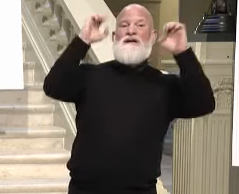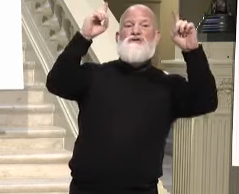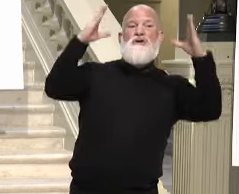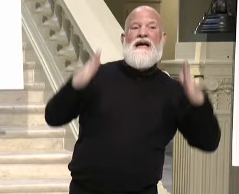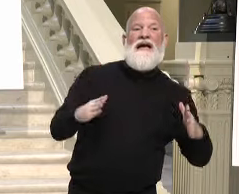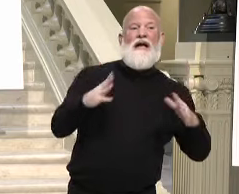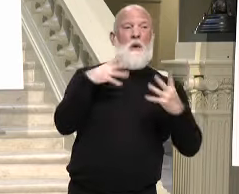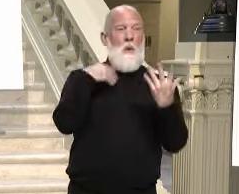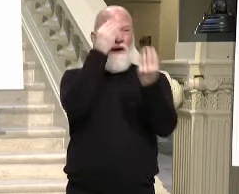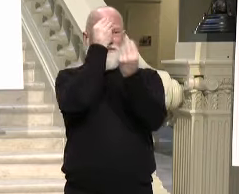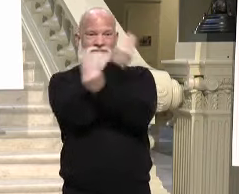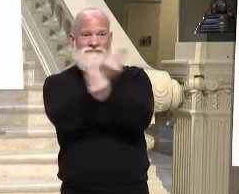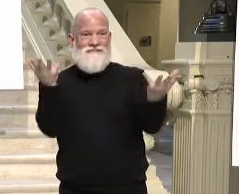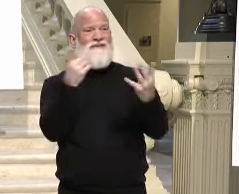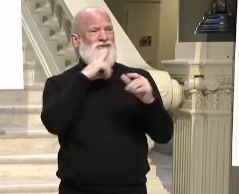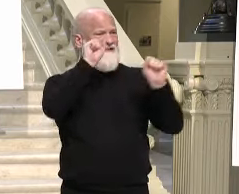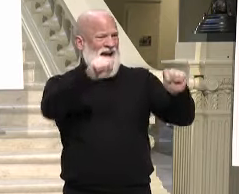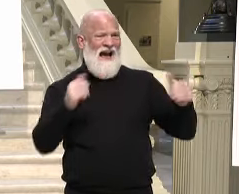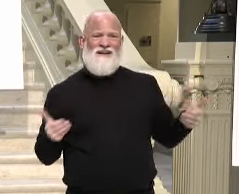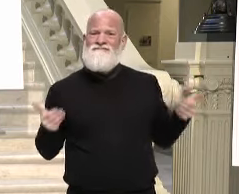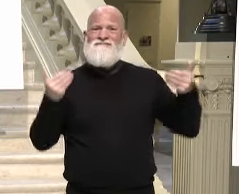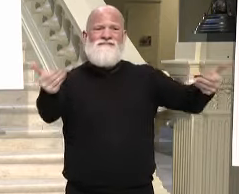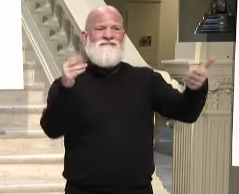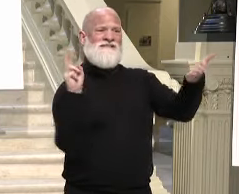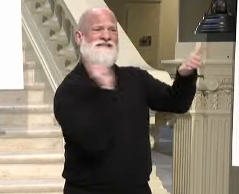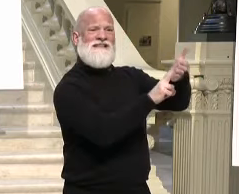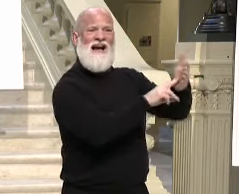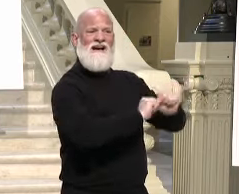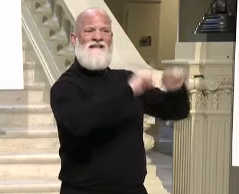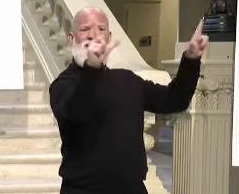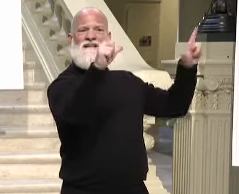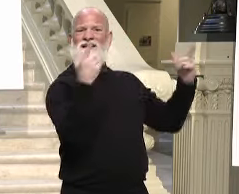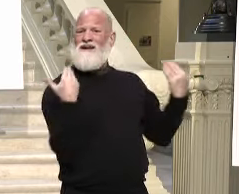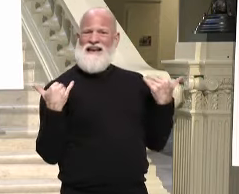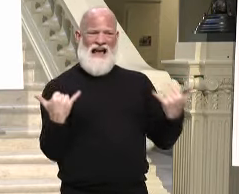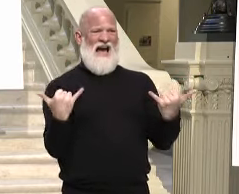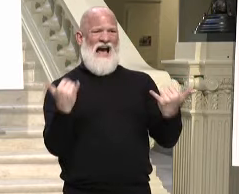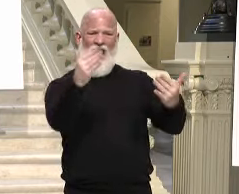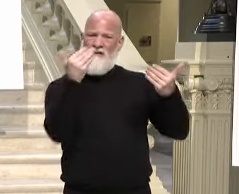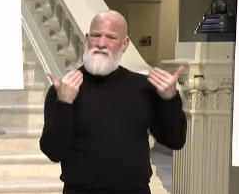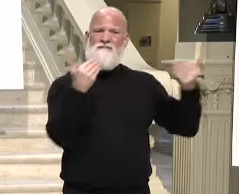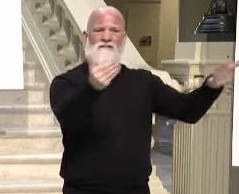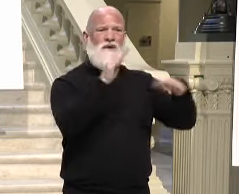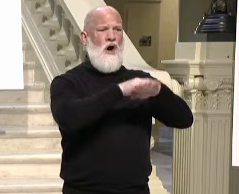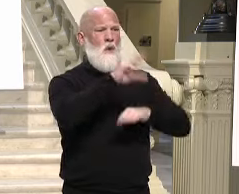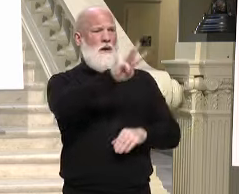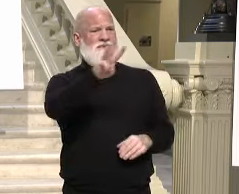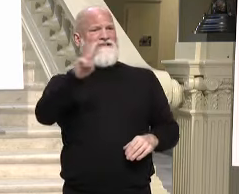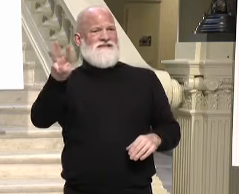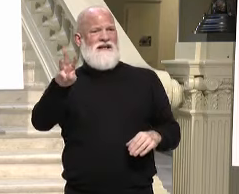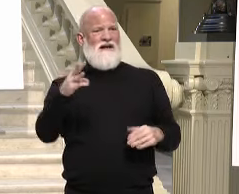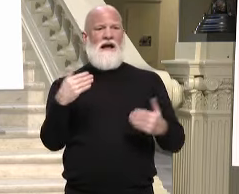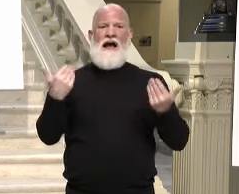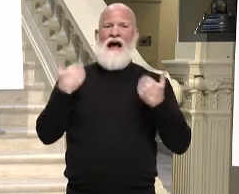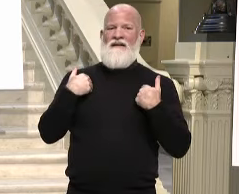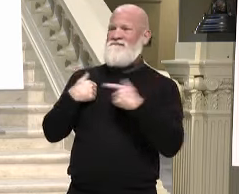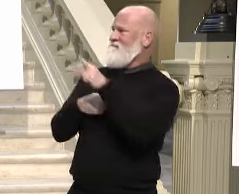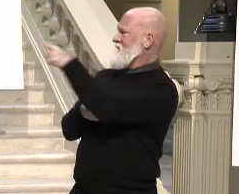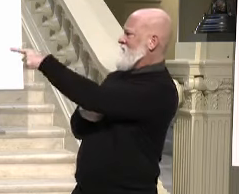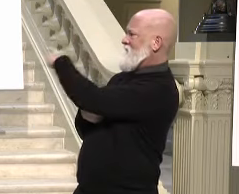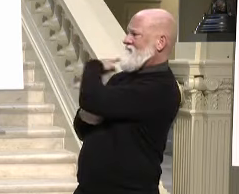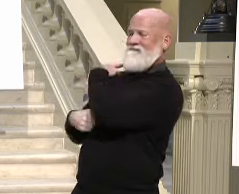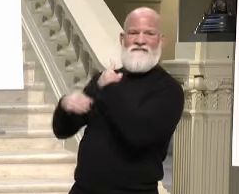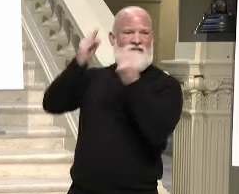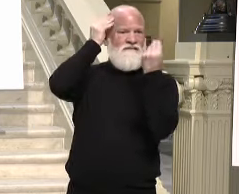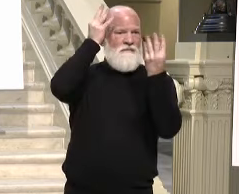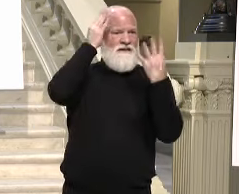register, as you heard, as well as on our website, which has a scheduling tool